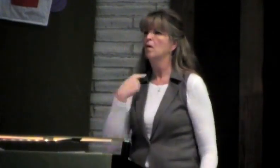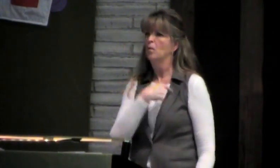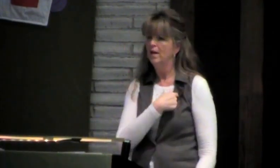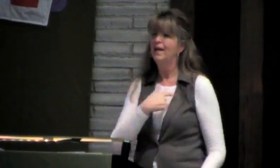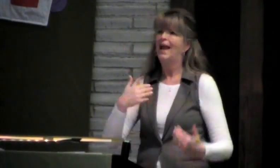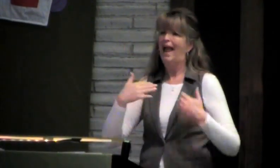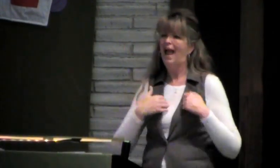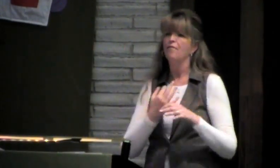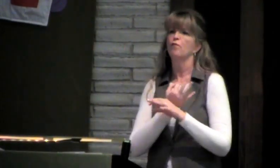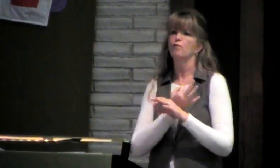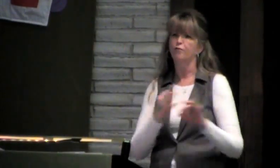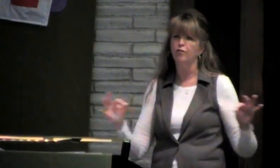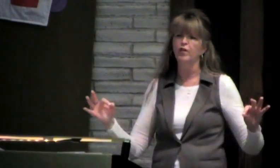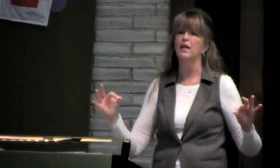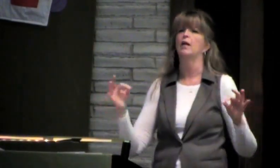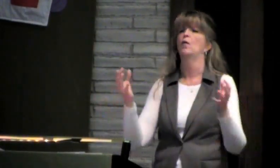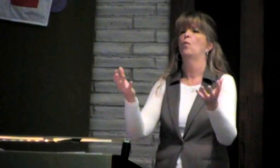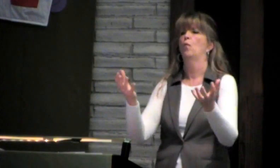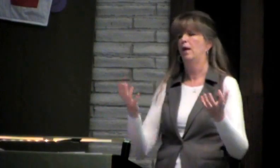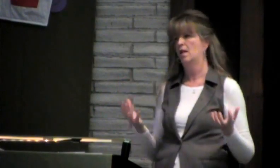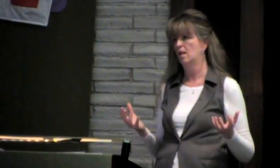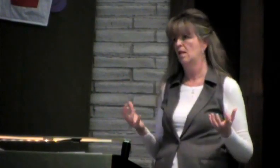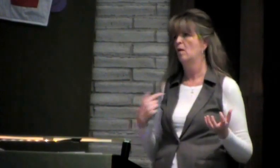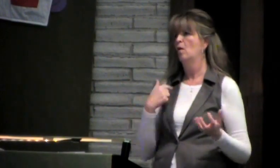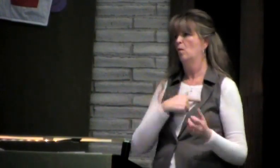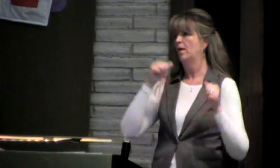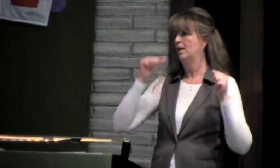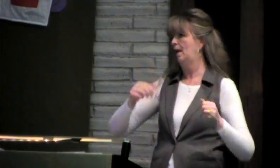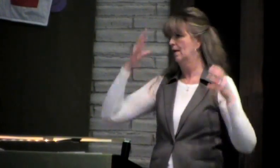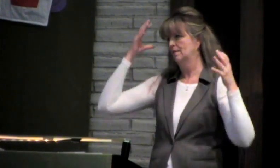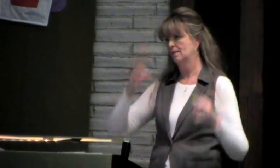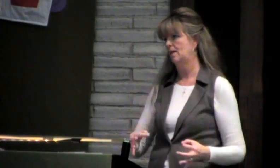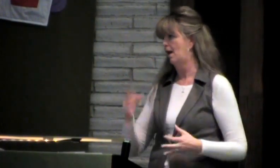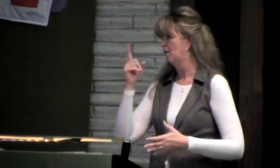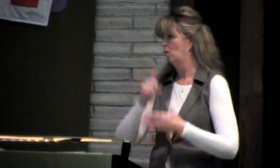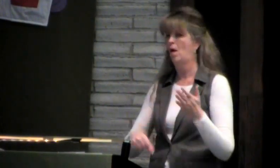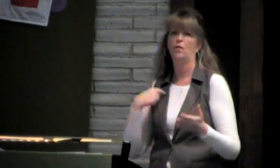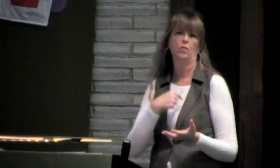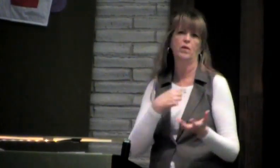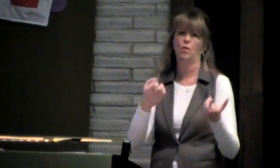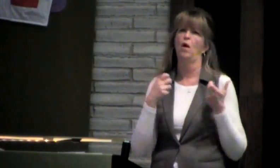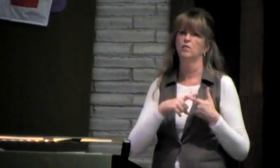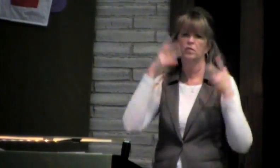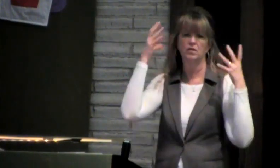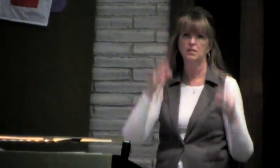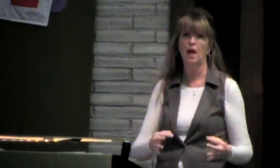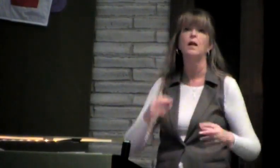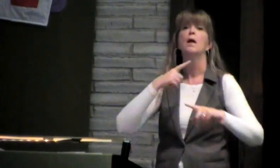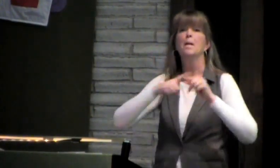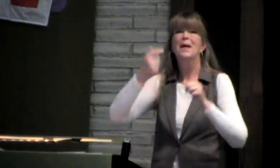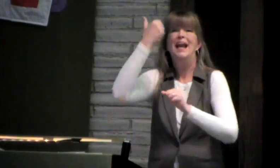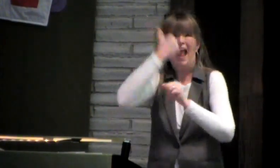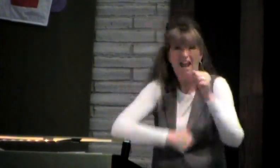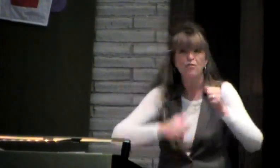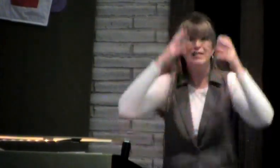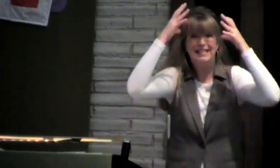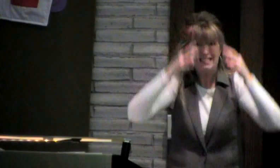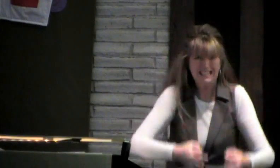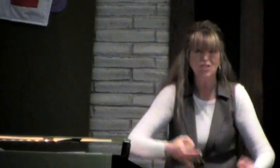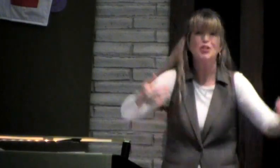We can decide to love God today. We can decide not to love God today. We have free will. We can decide